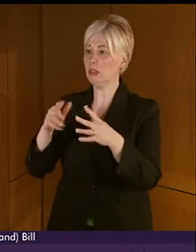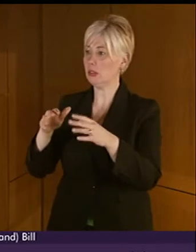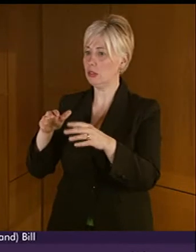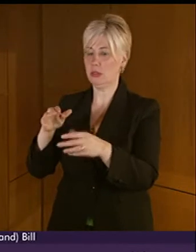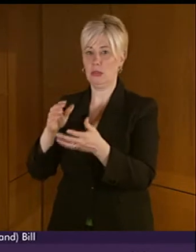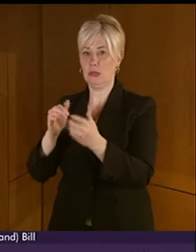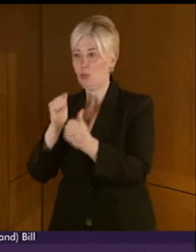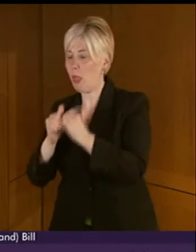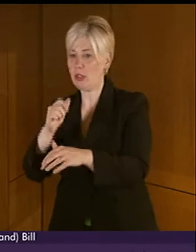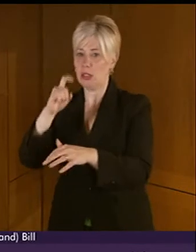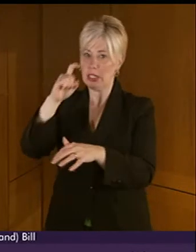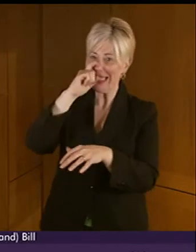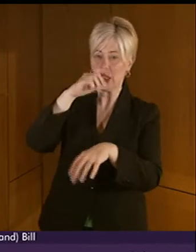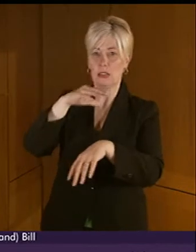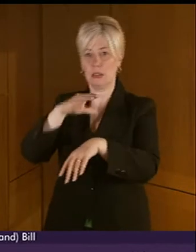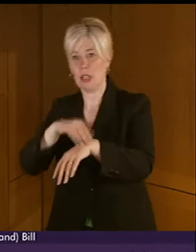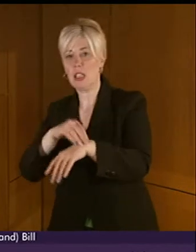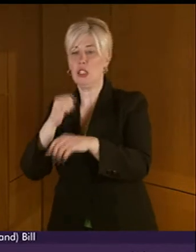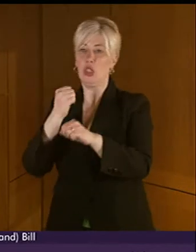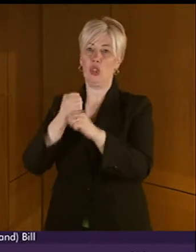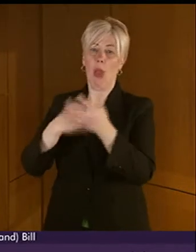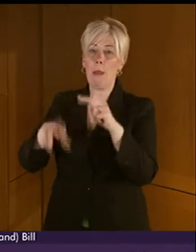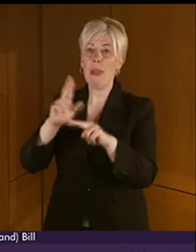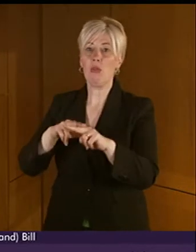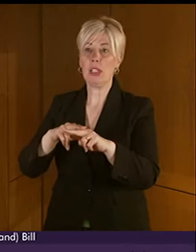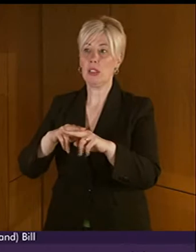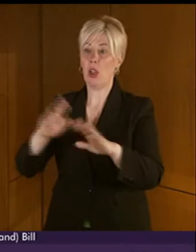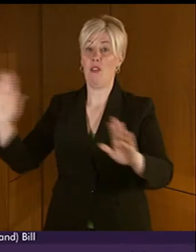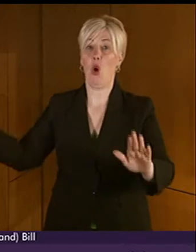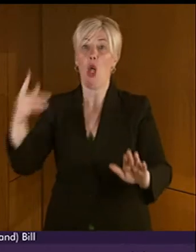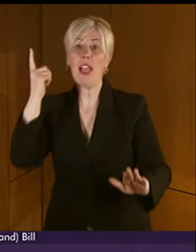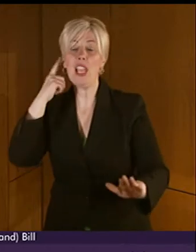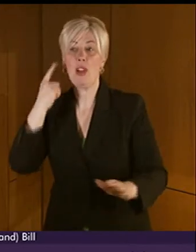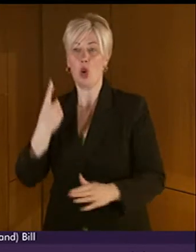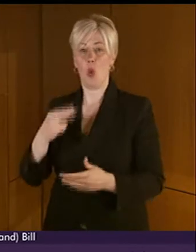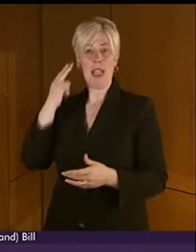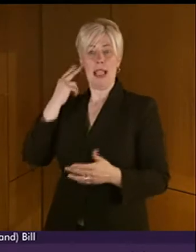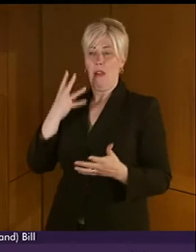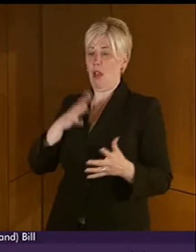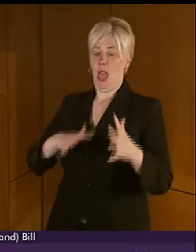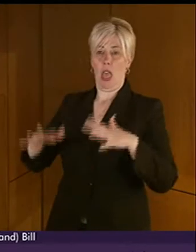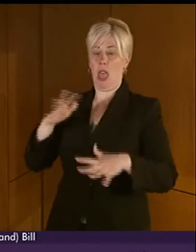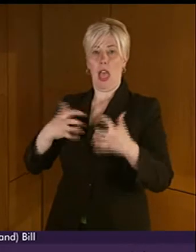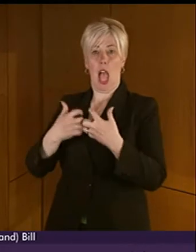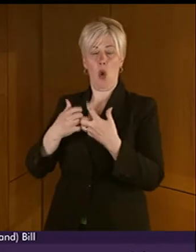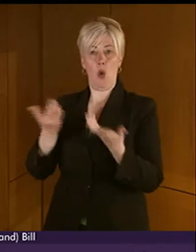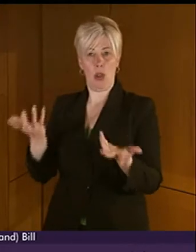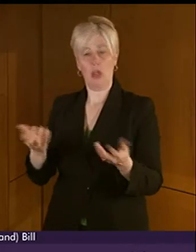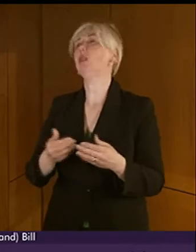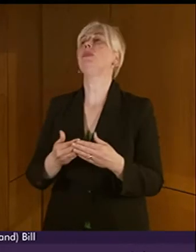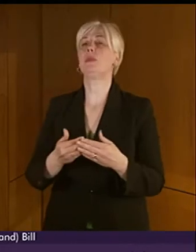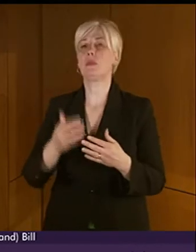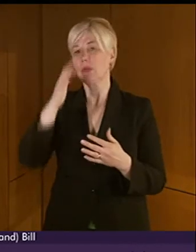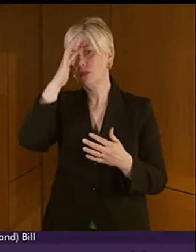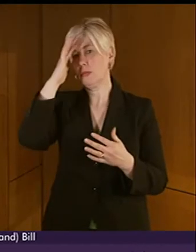cousins and other family members who are hearing. A scoping study carried out